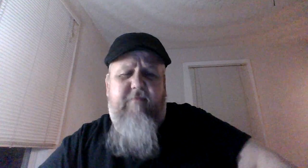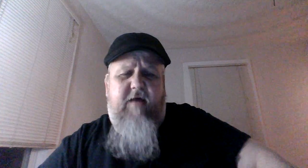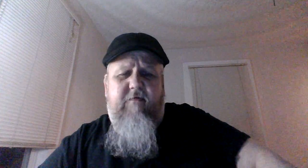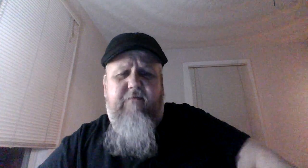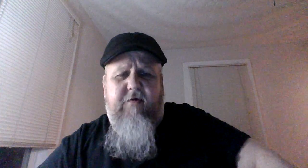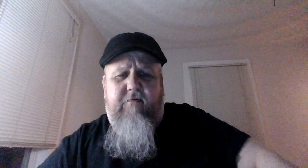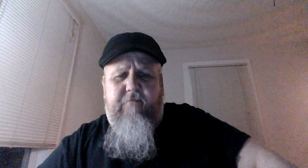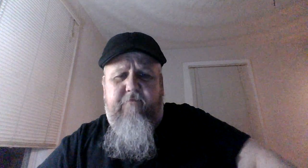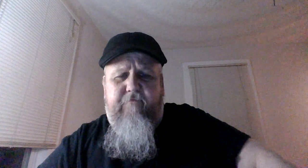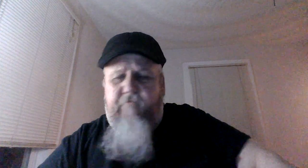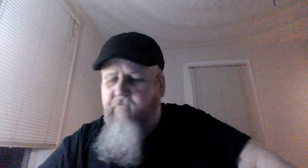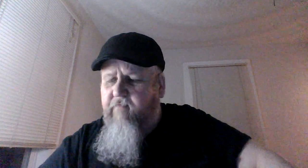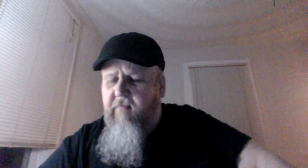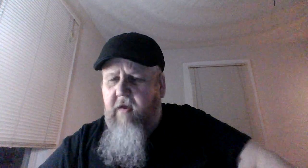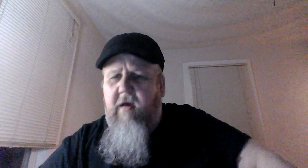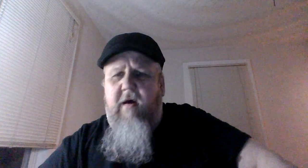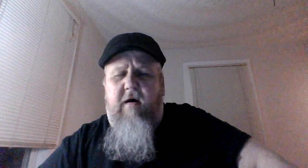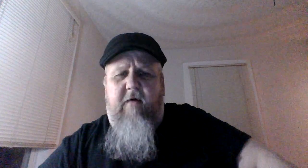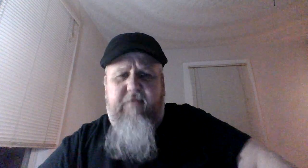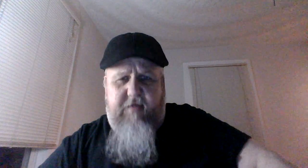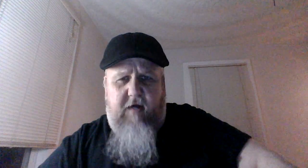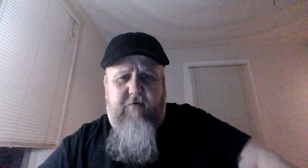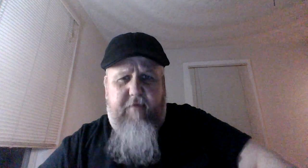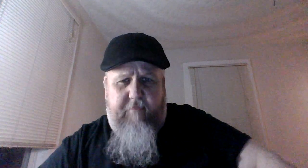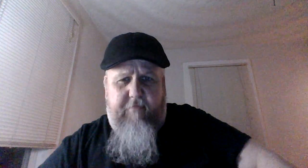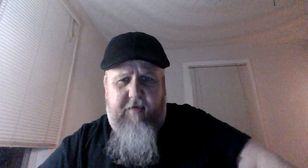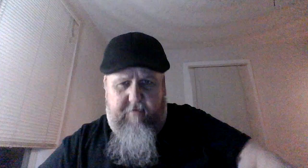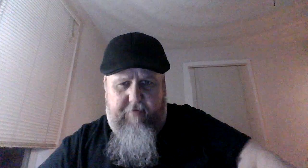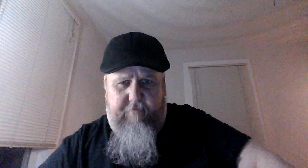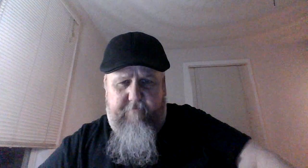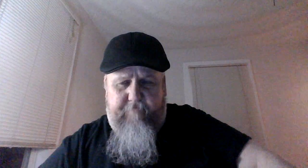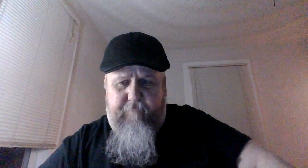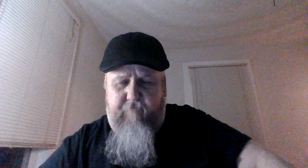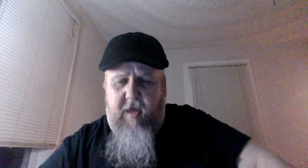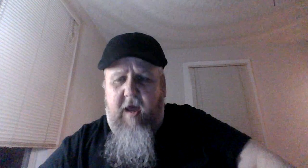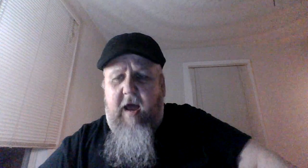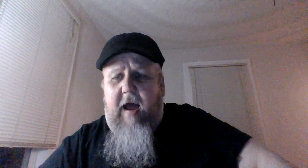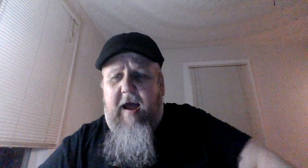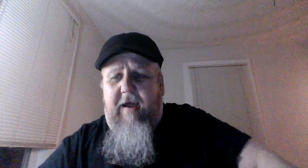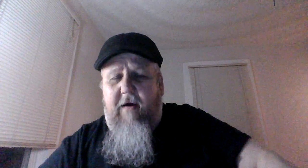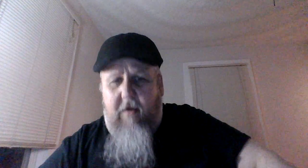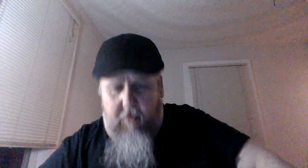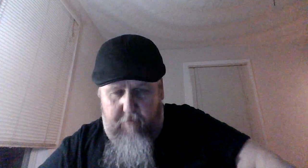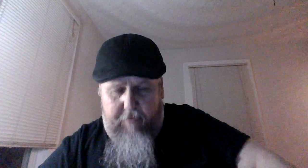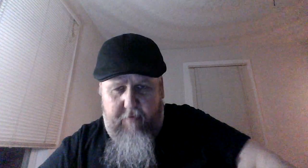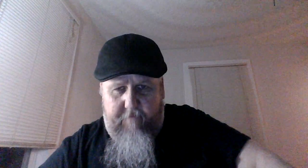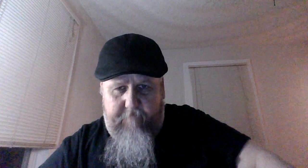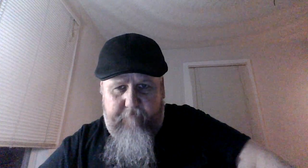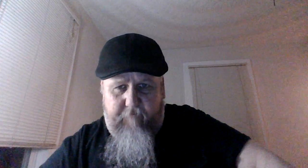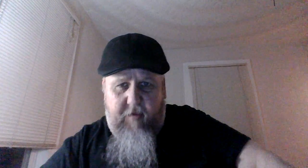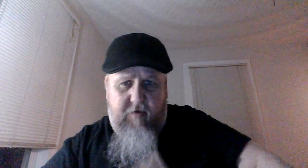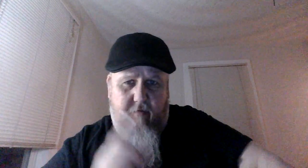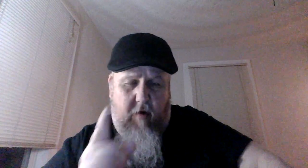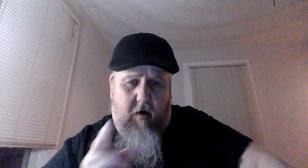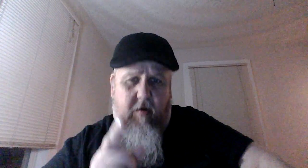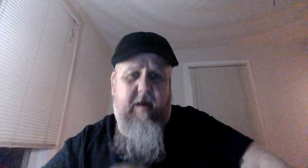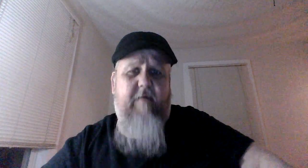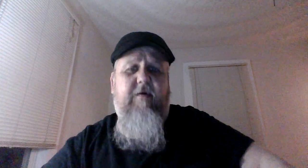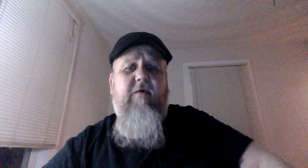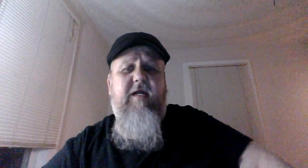my review of the dr. pepper peep I hope you all have a great